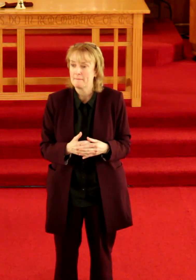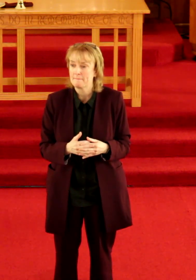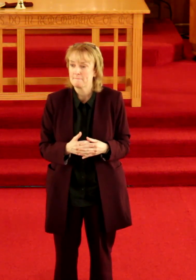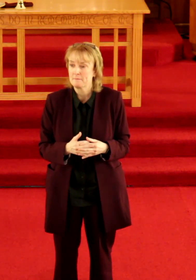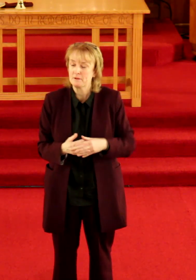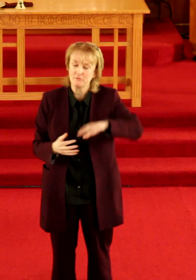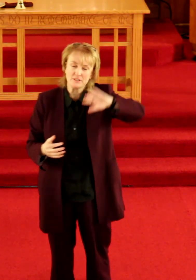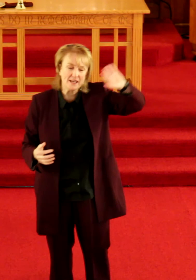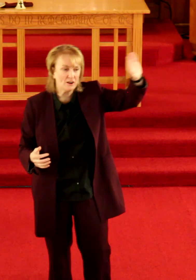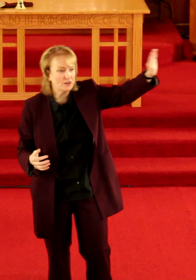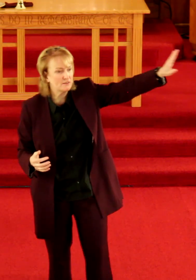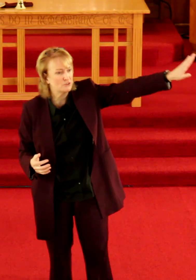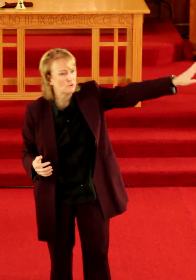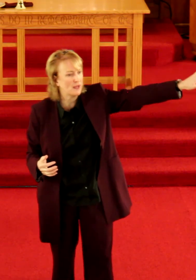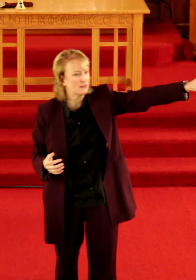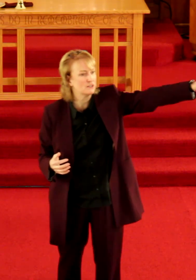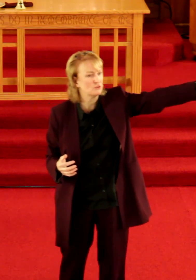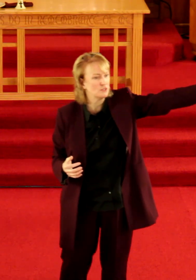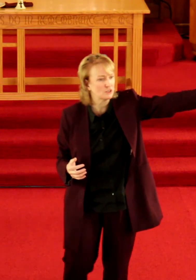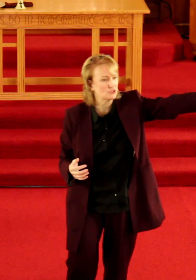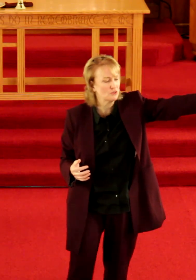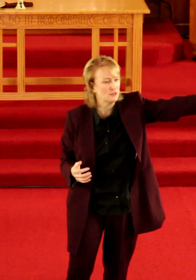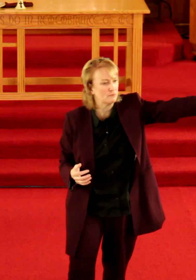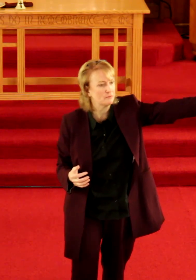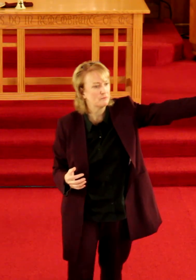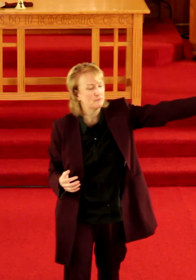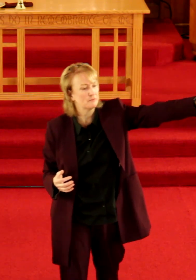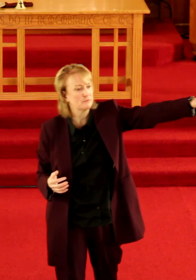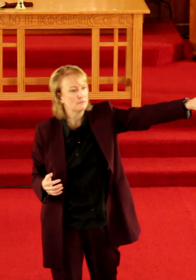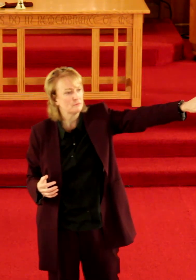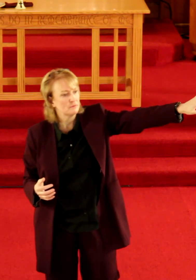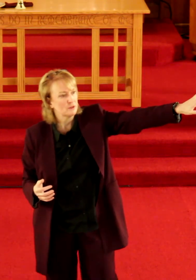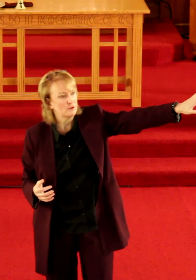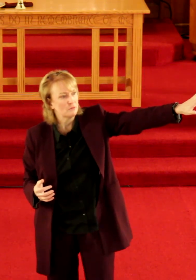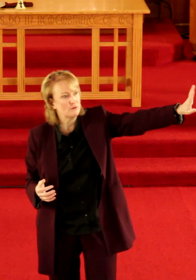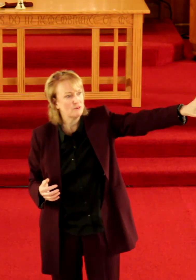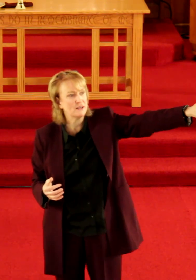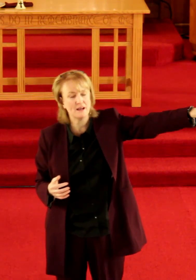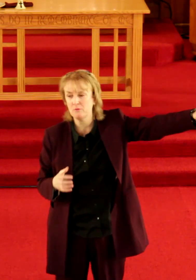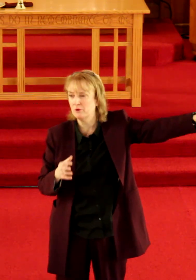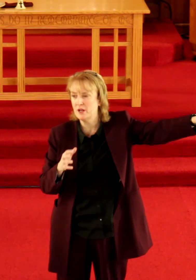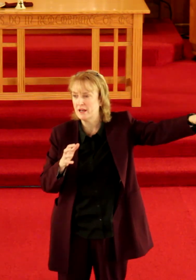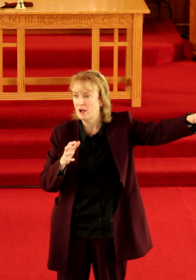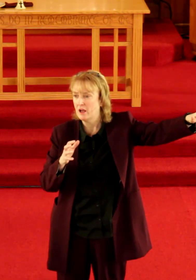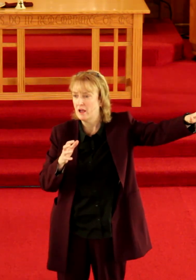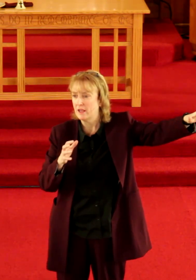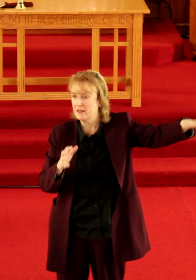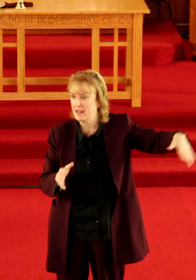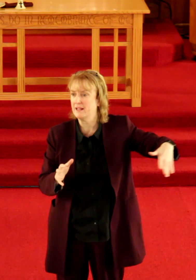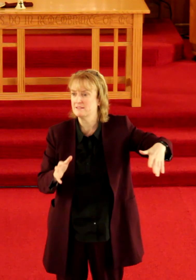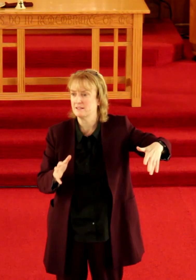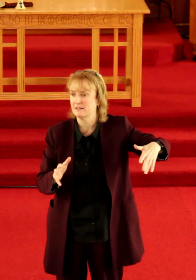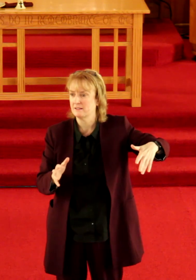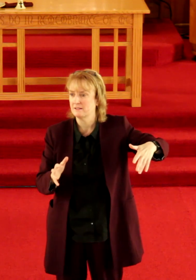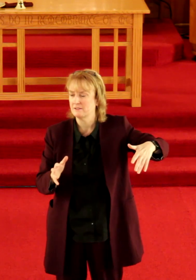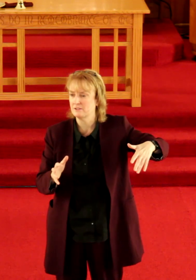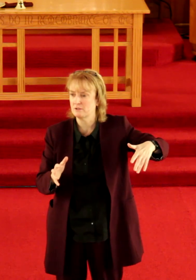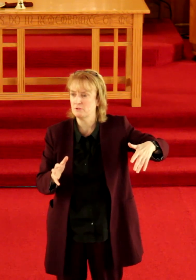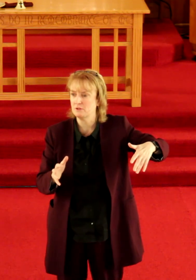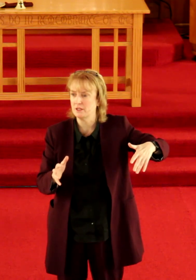But if we take our individuality to the extreme, we find out we're not enhancing the community.